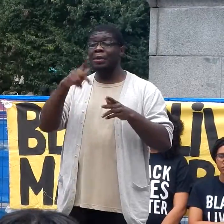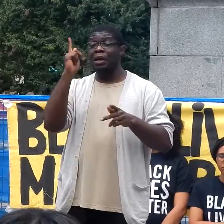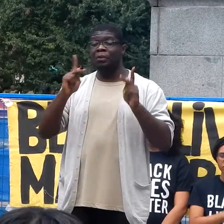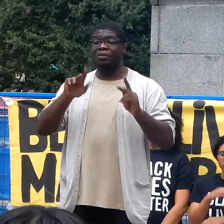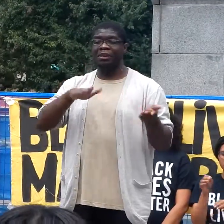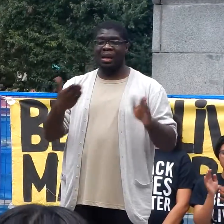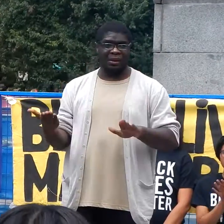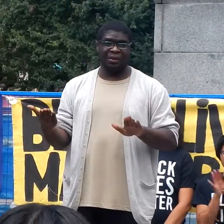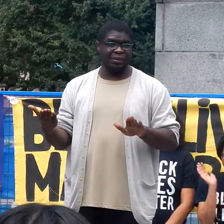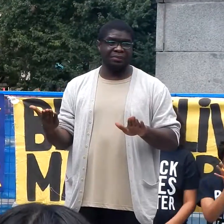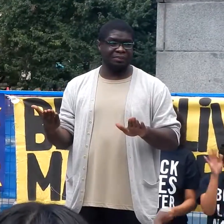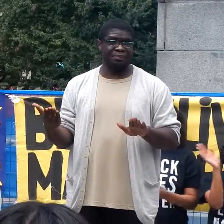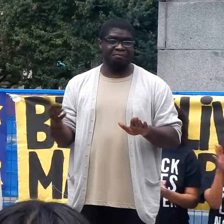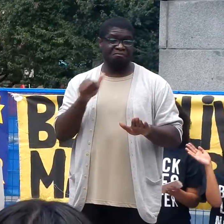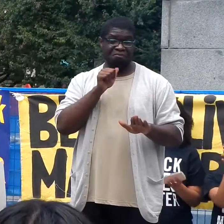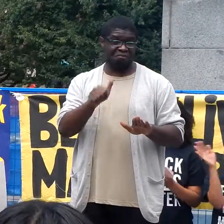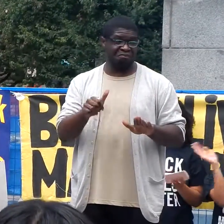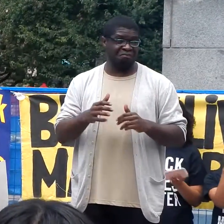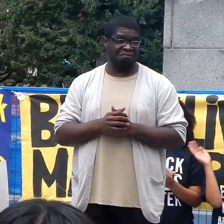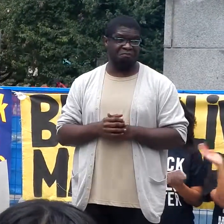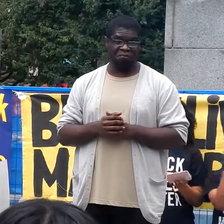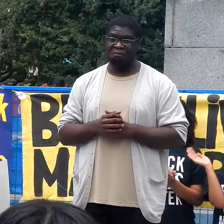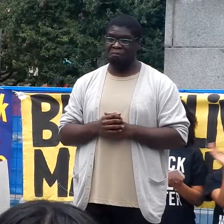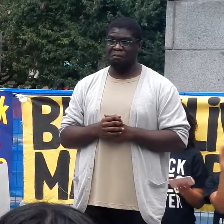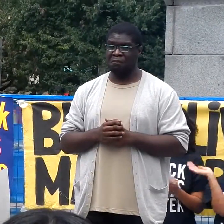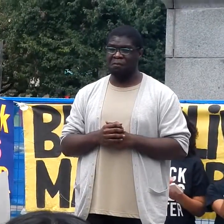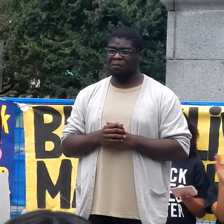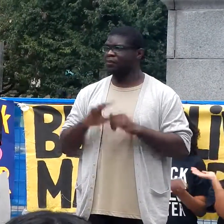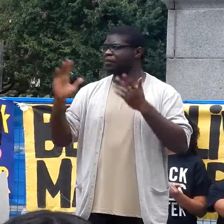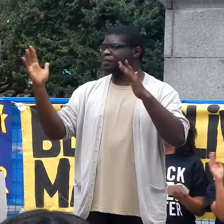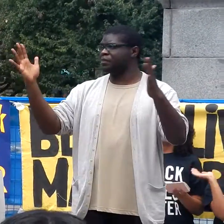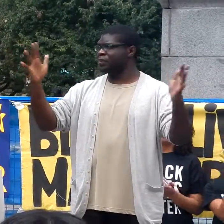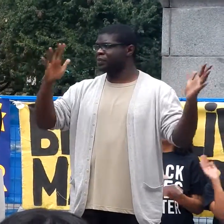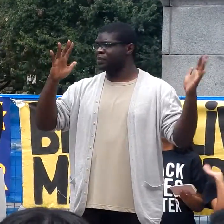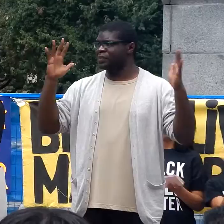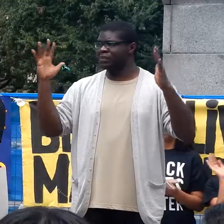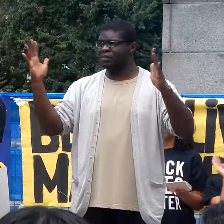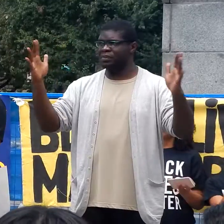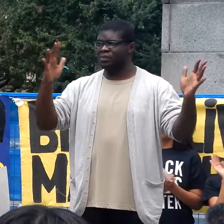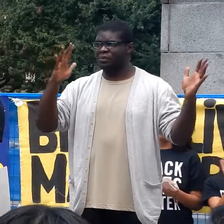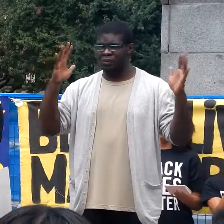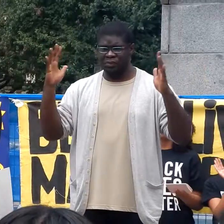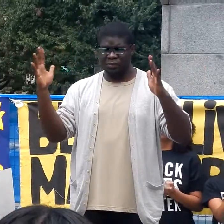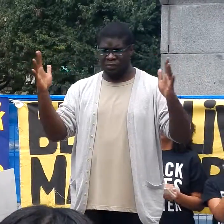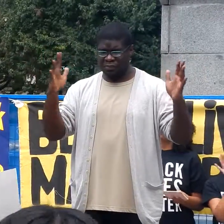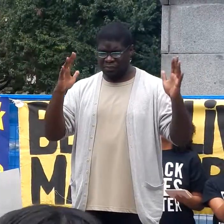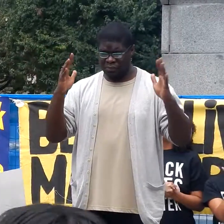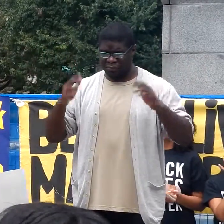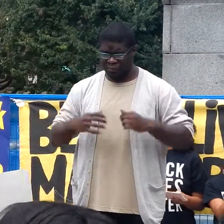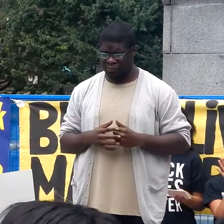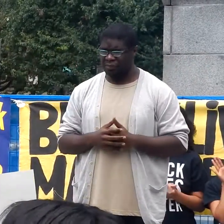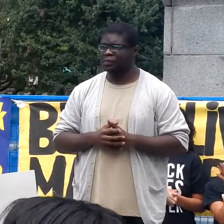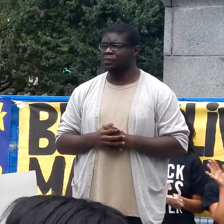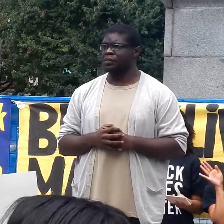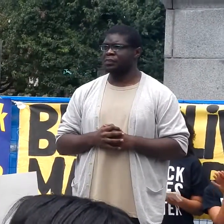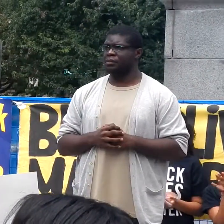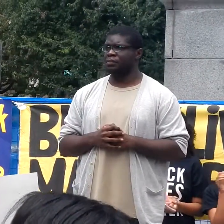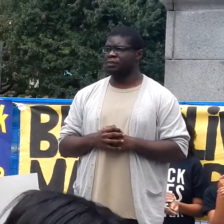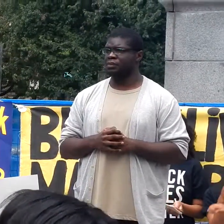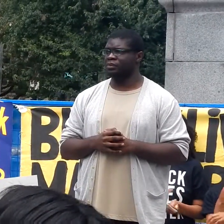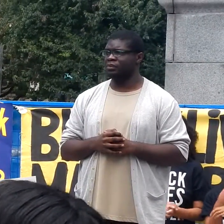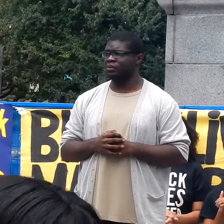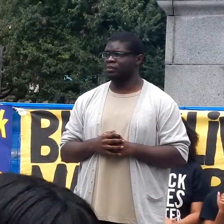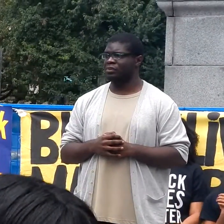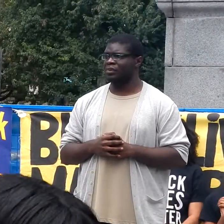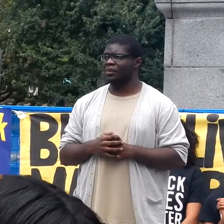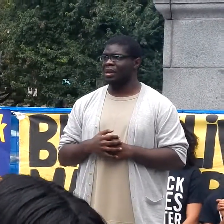i have